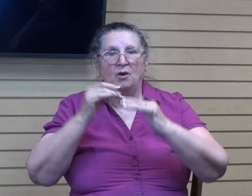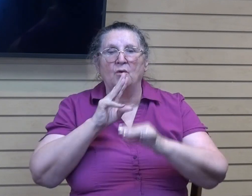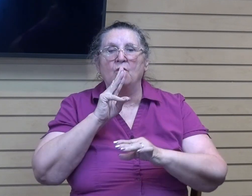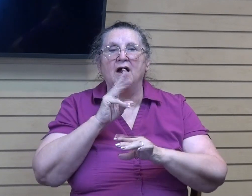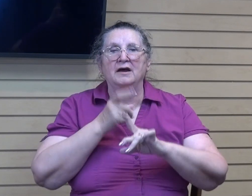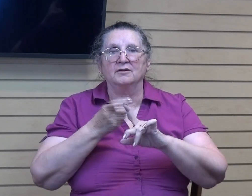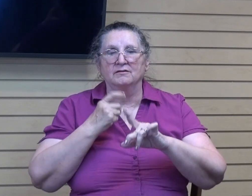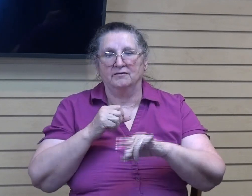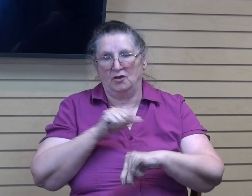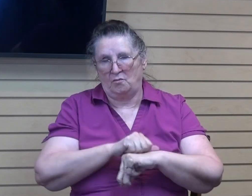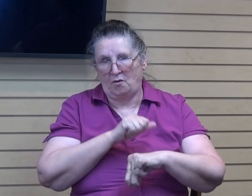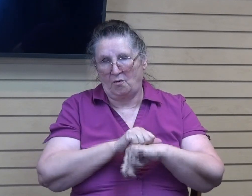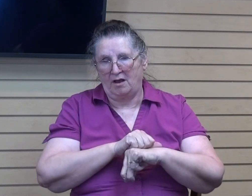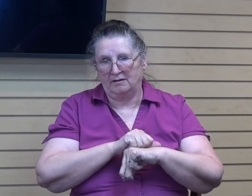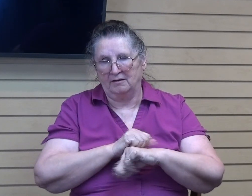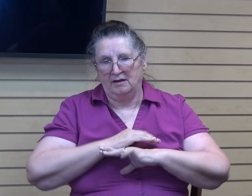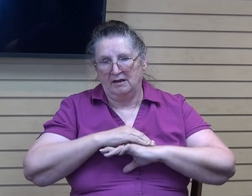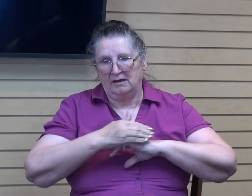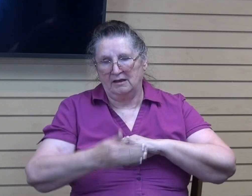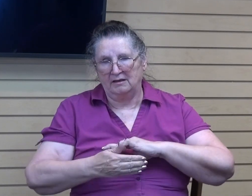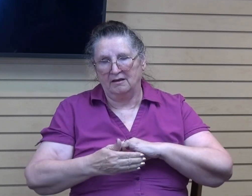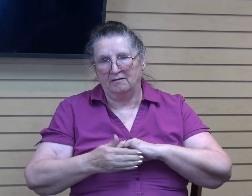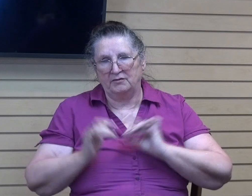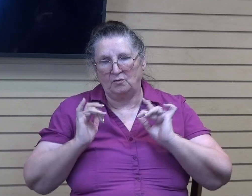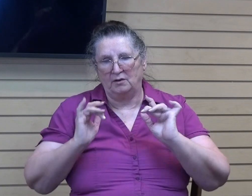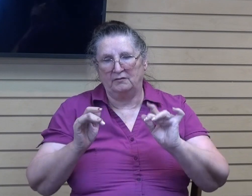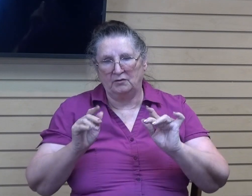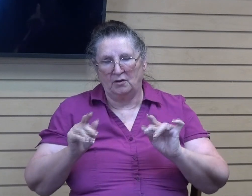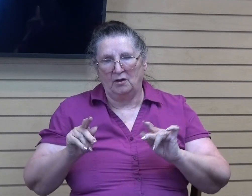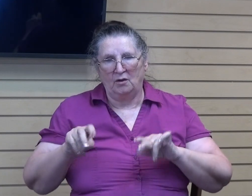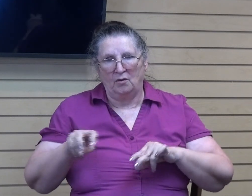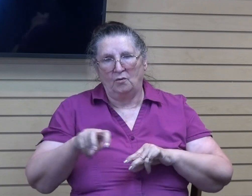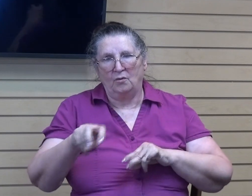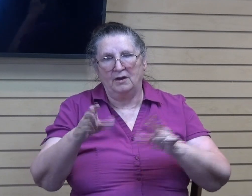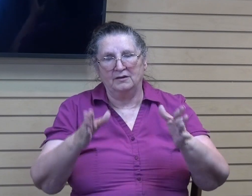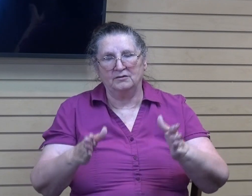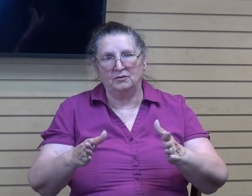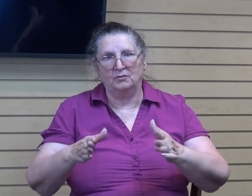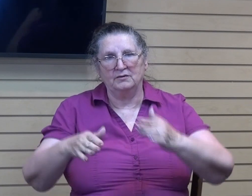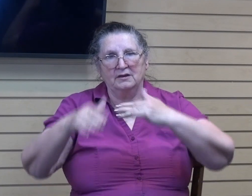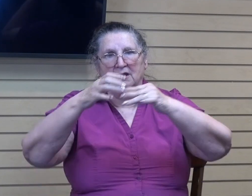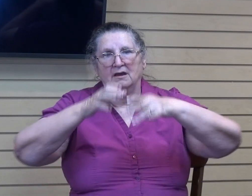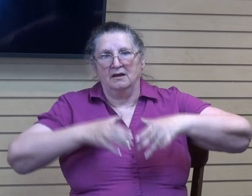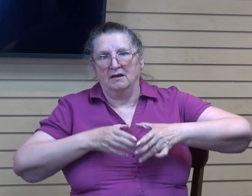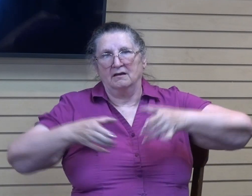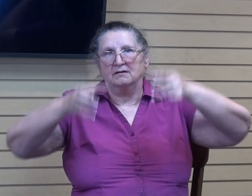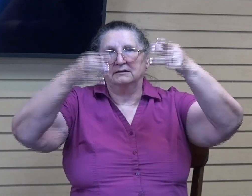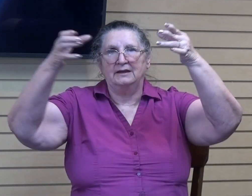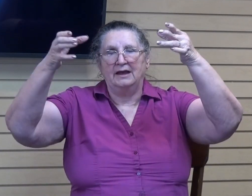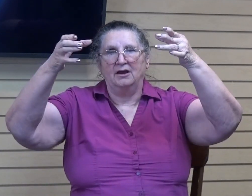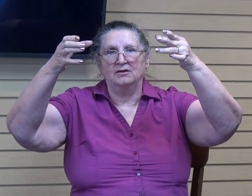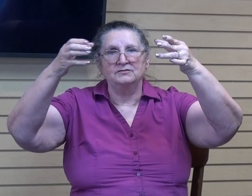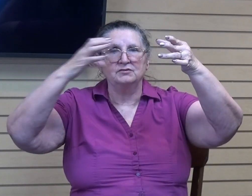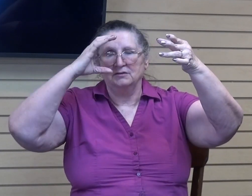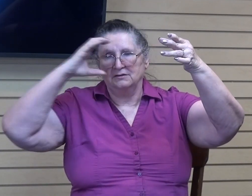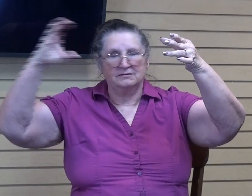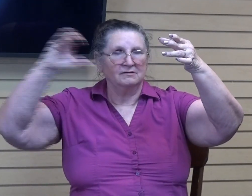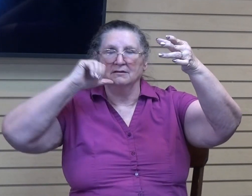wilderness wanderers with a cloud of shade during the day to keep them from the heat, the sun's heat, and a pillar